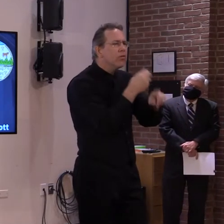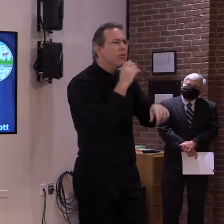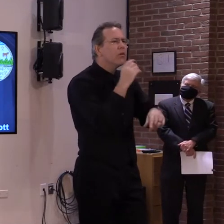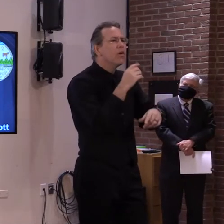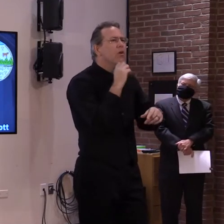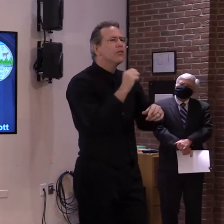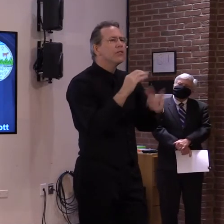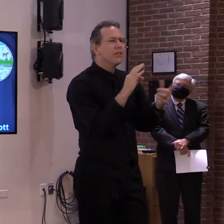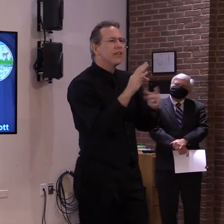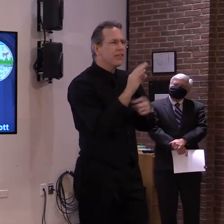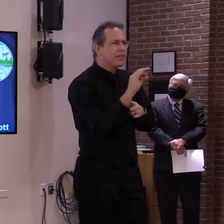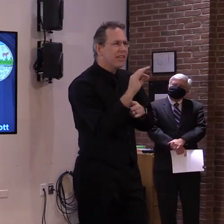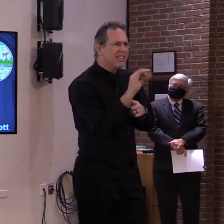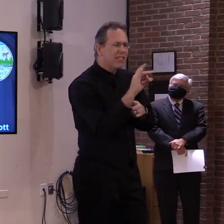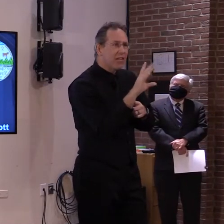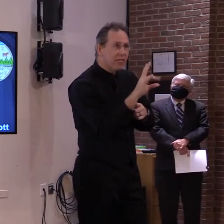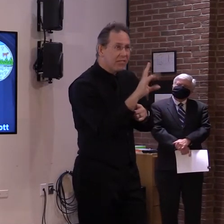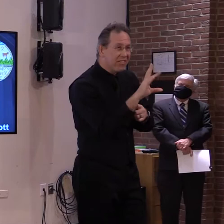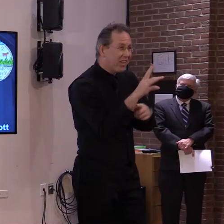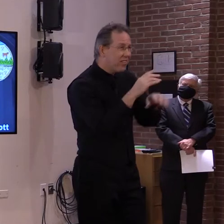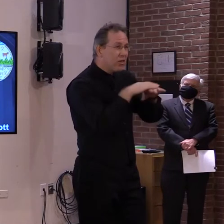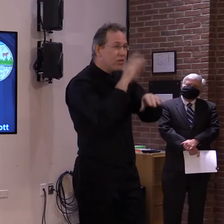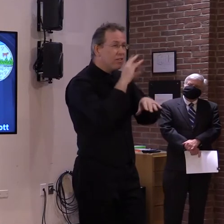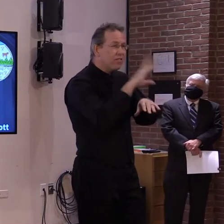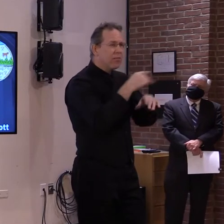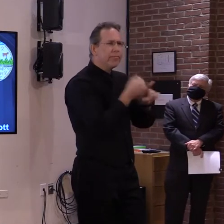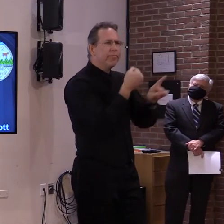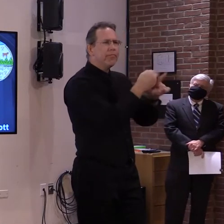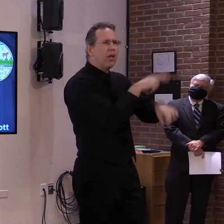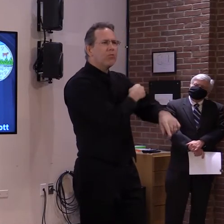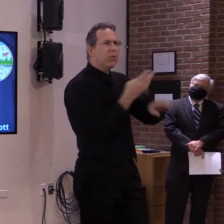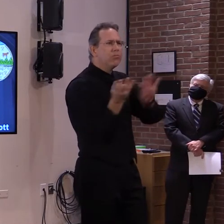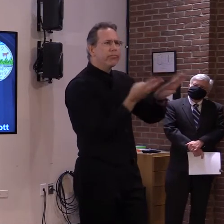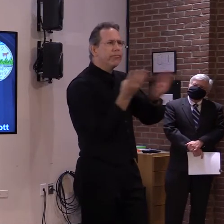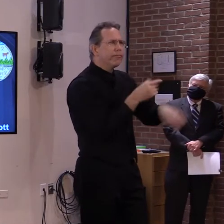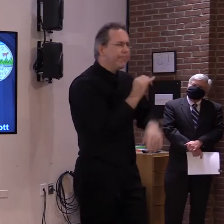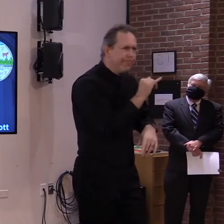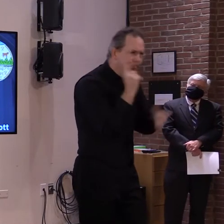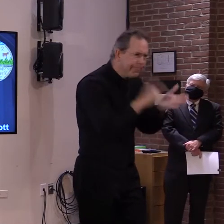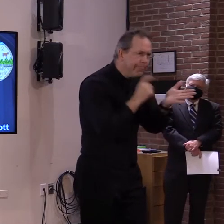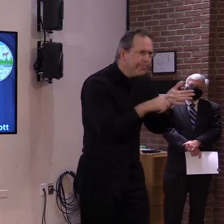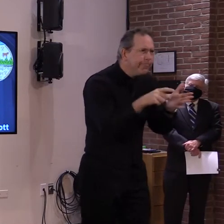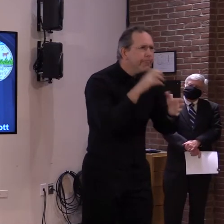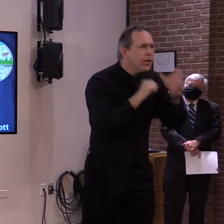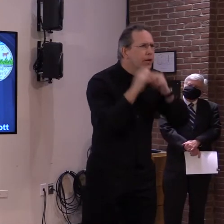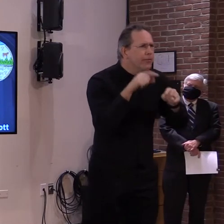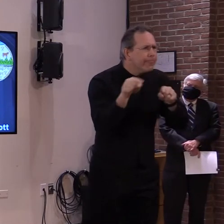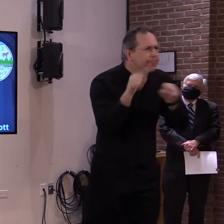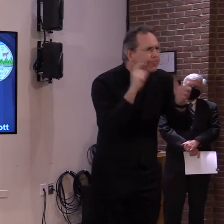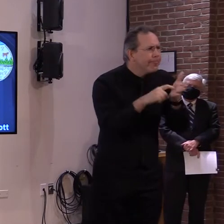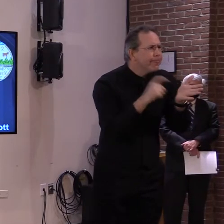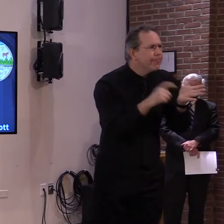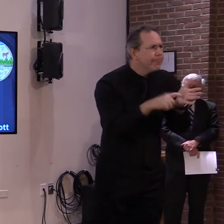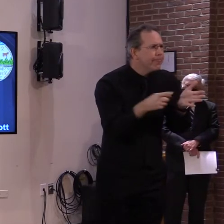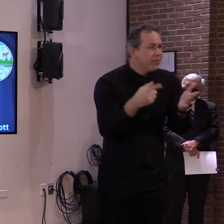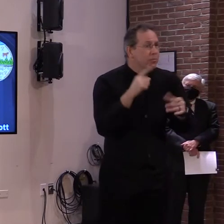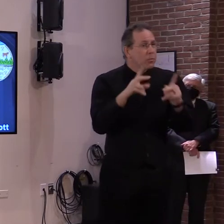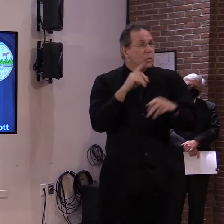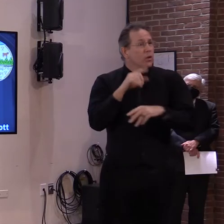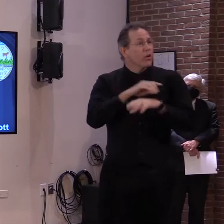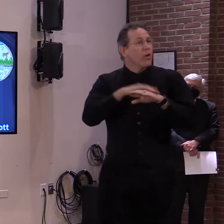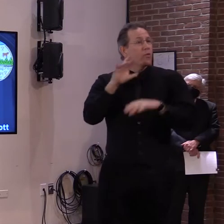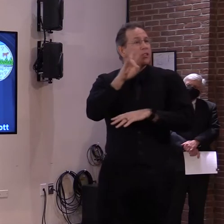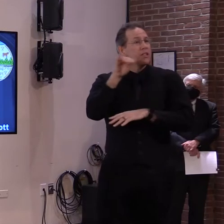And over 80% of deaths have been those over 70. With an incredibly limited